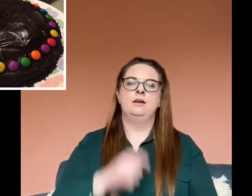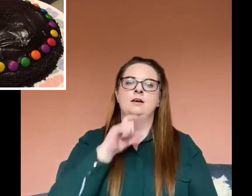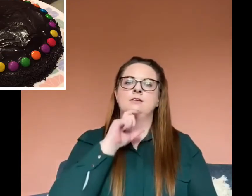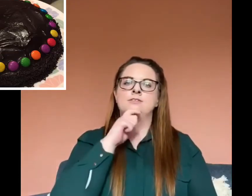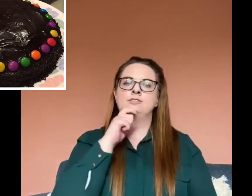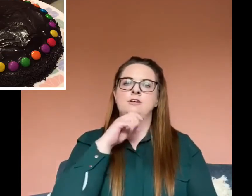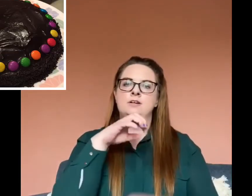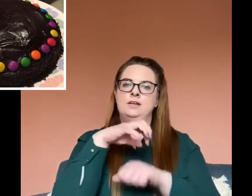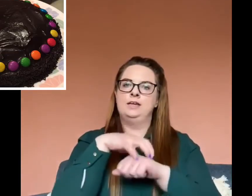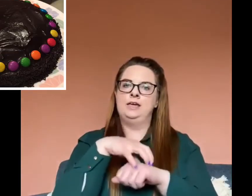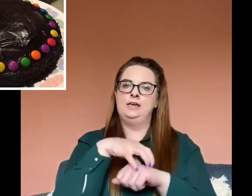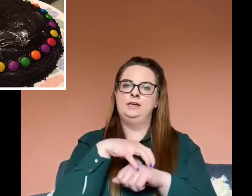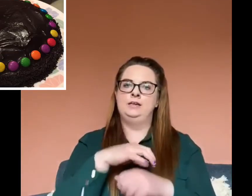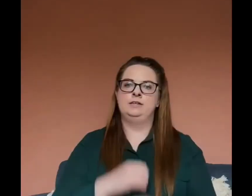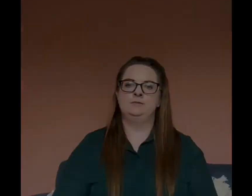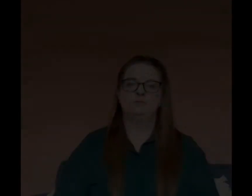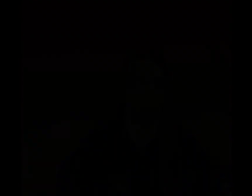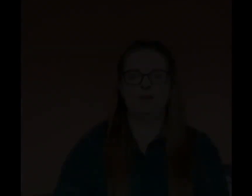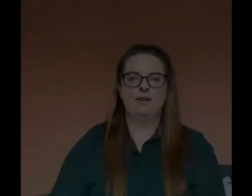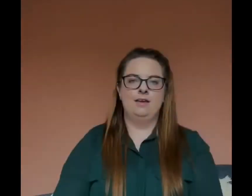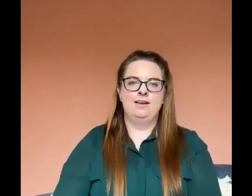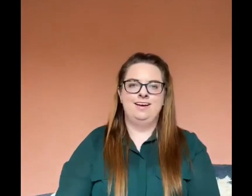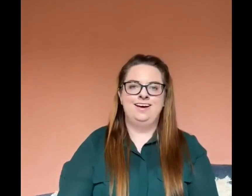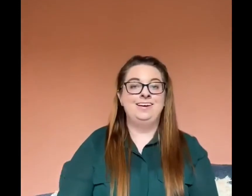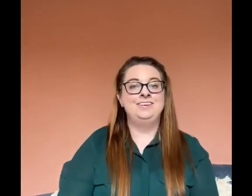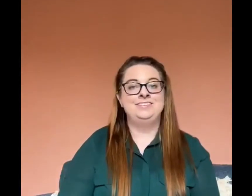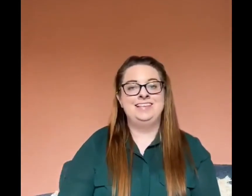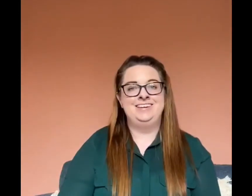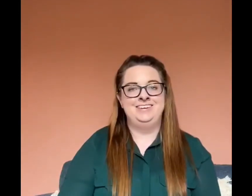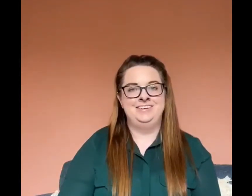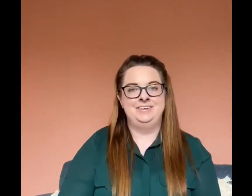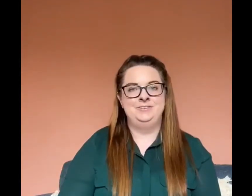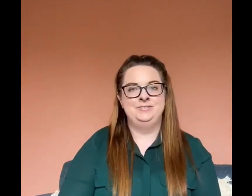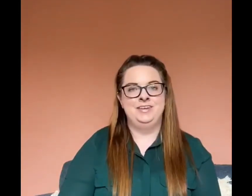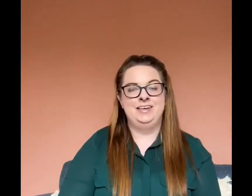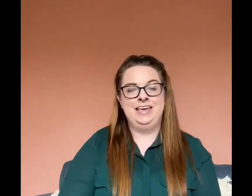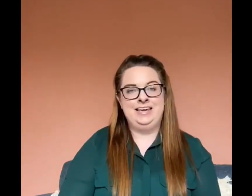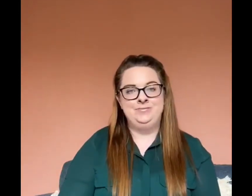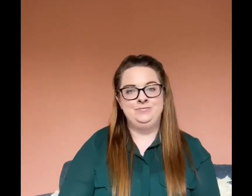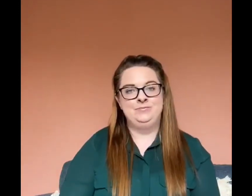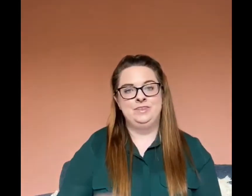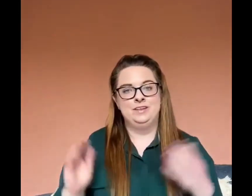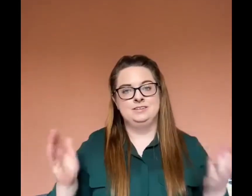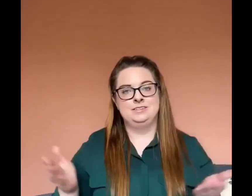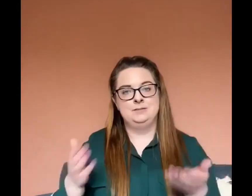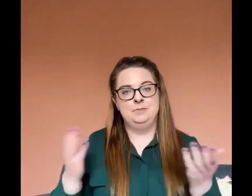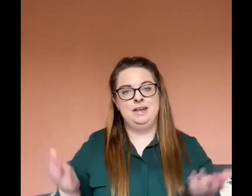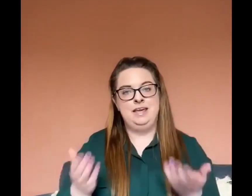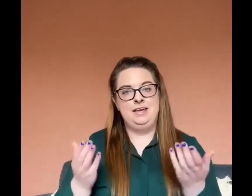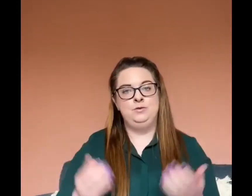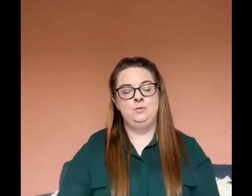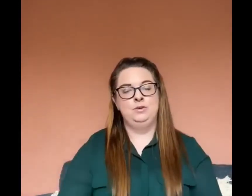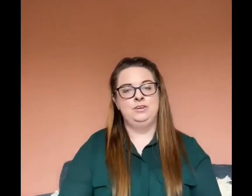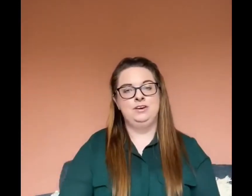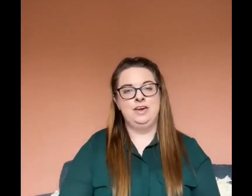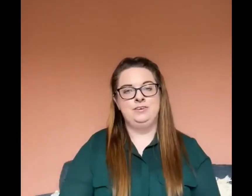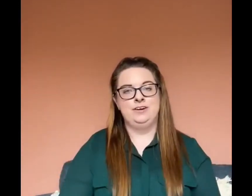Chocolate cake. I have sent you a game to play with your carer.